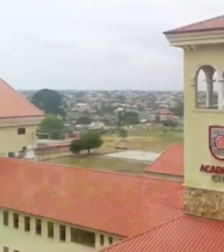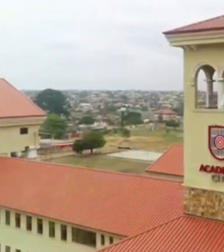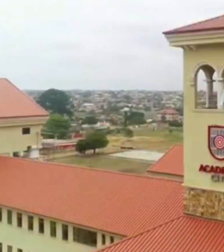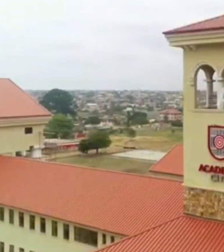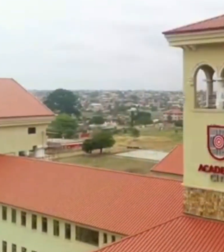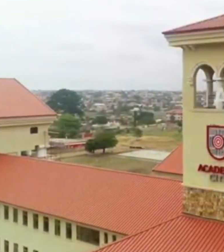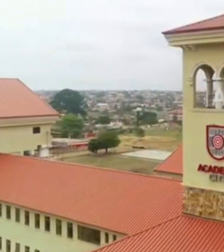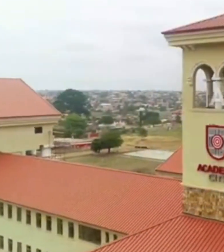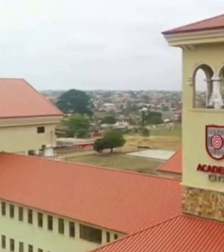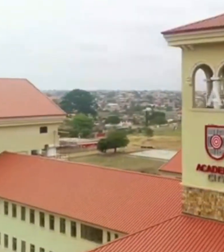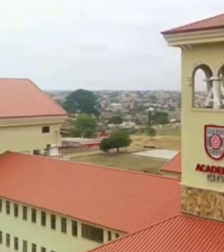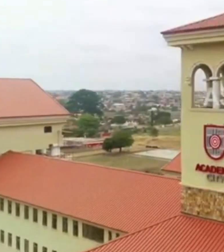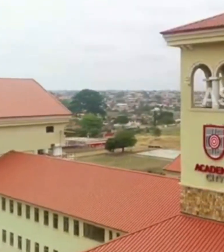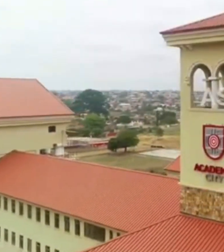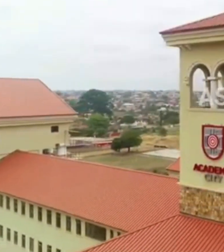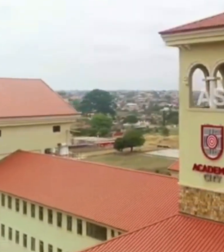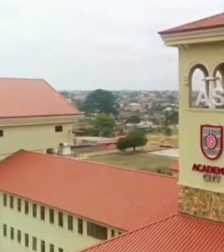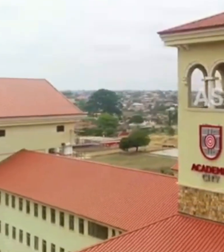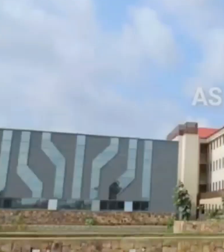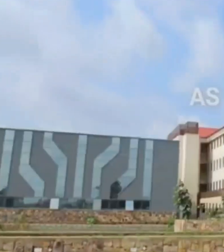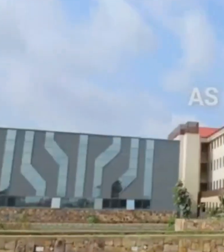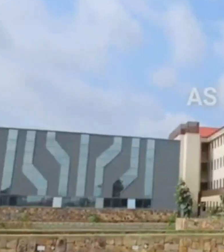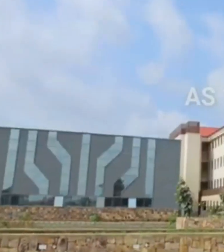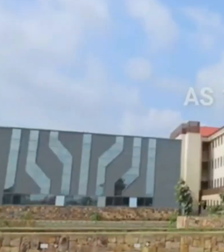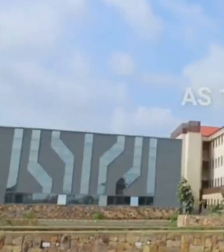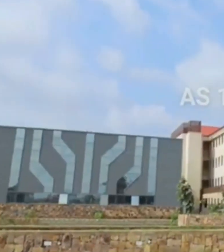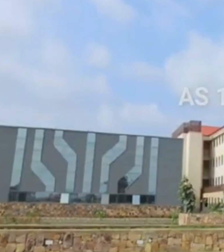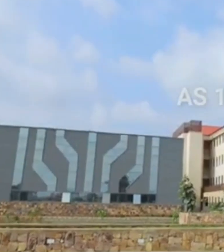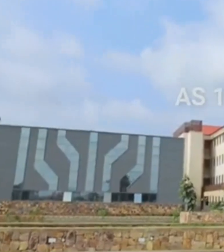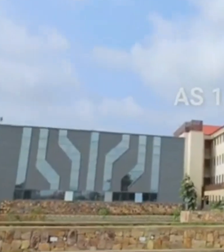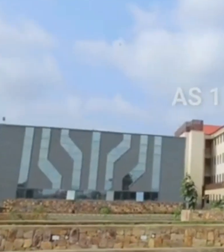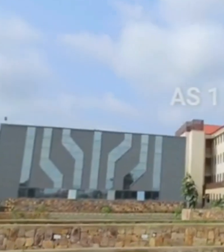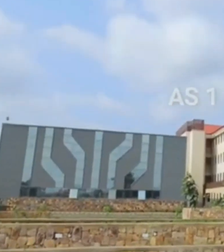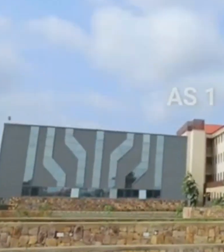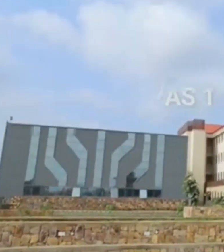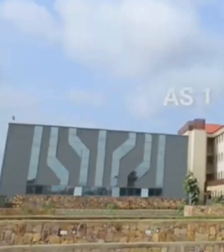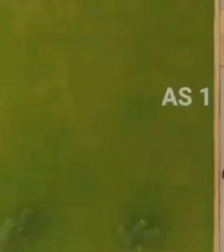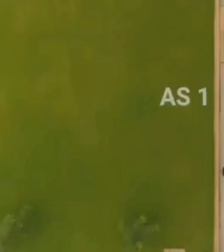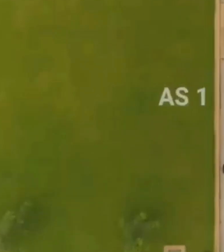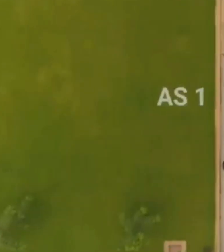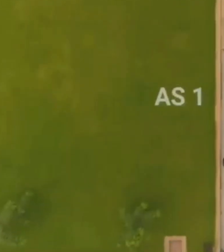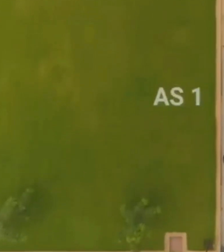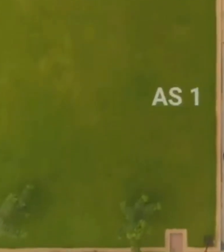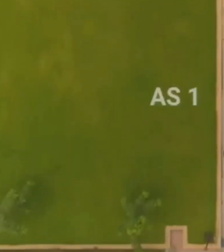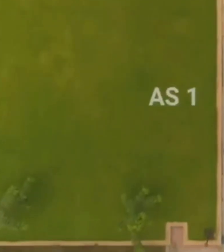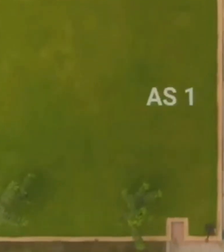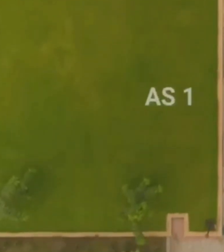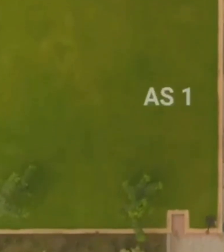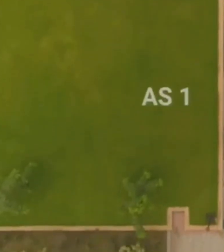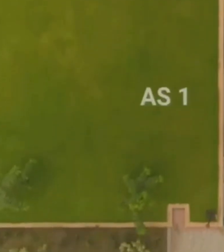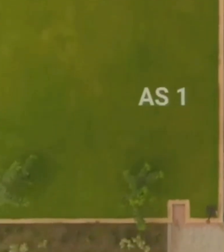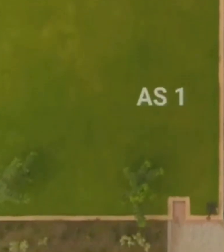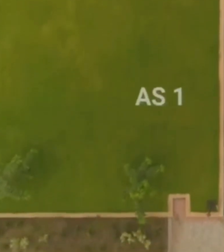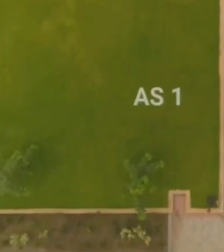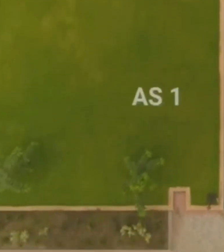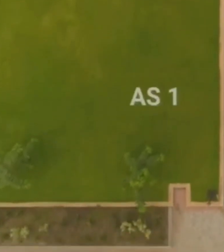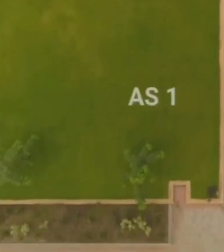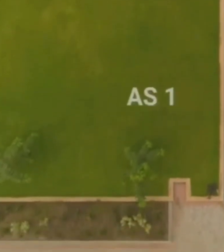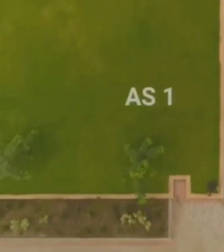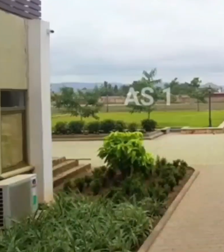and i saw their vision at the time and i knew what they wanted to do and i was therefore happy to support them